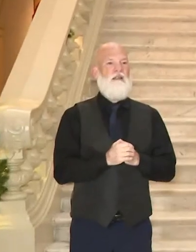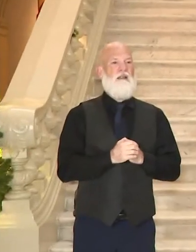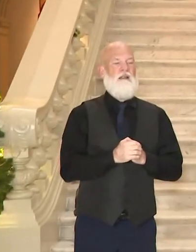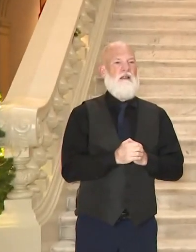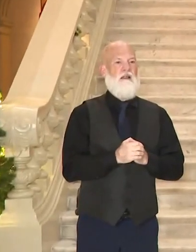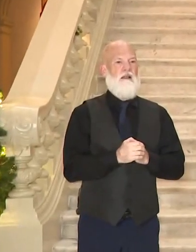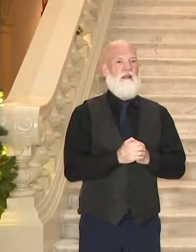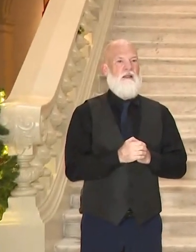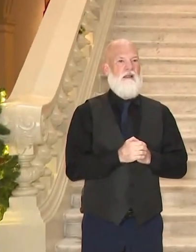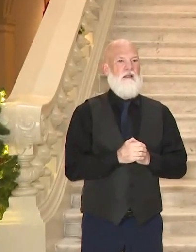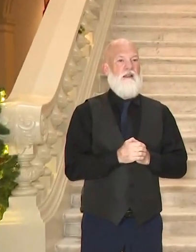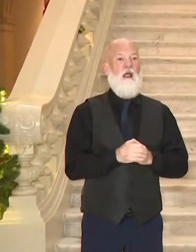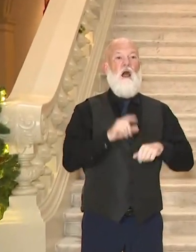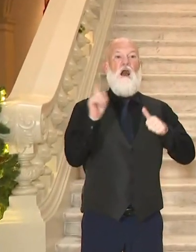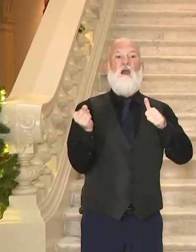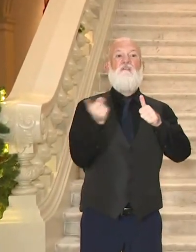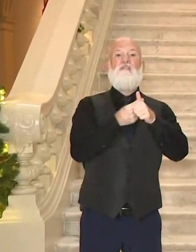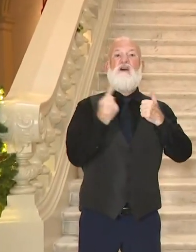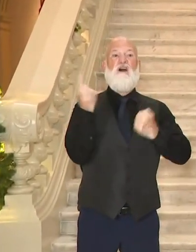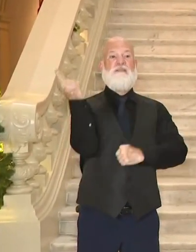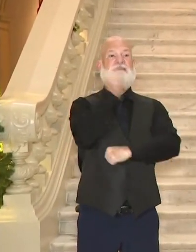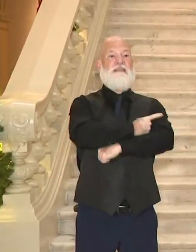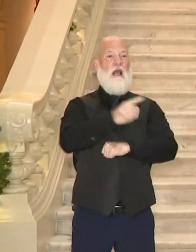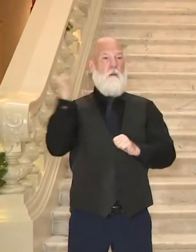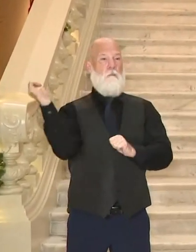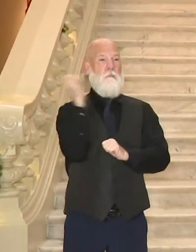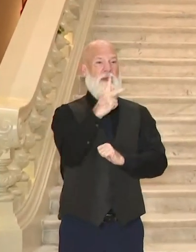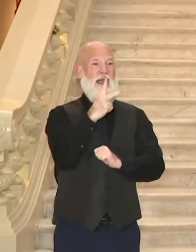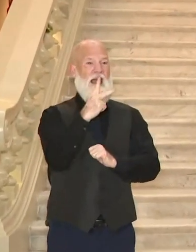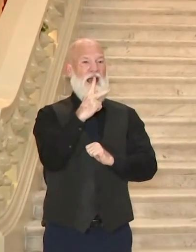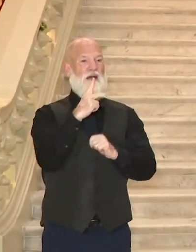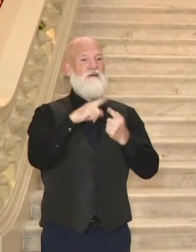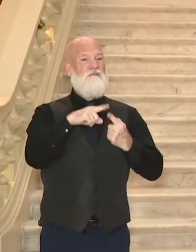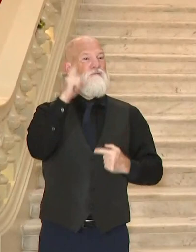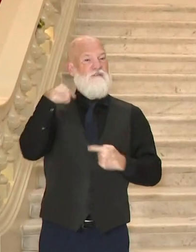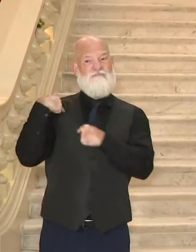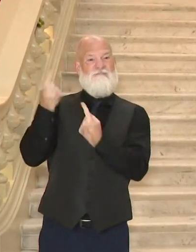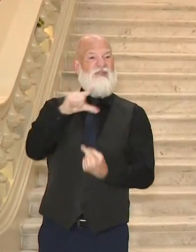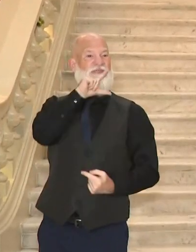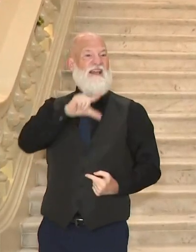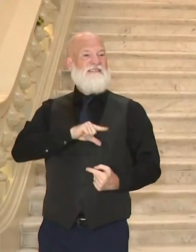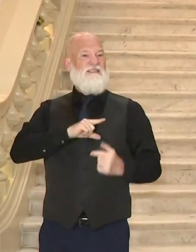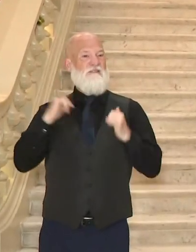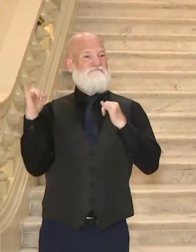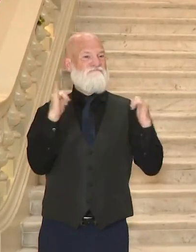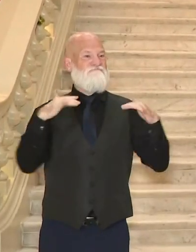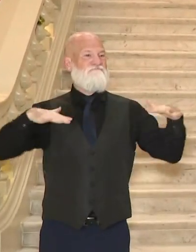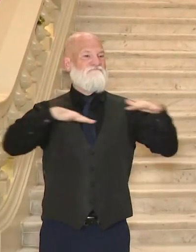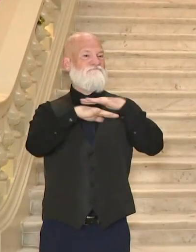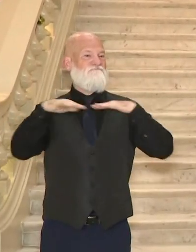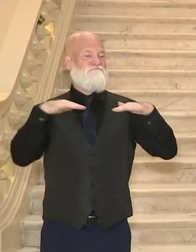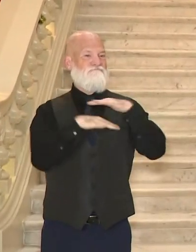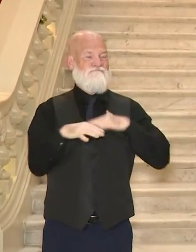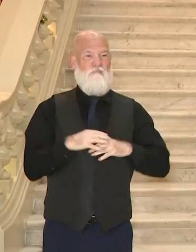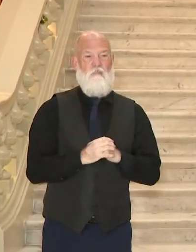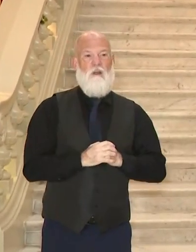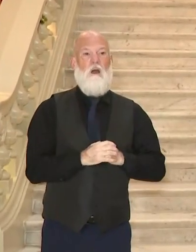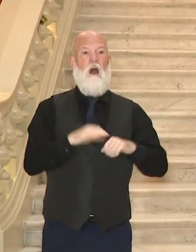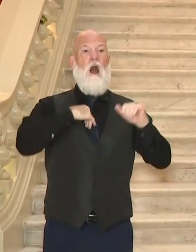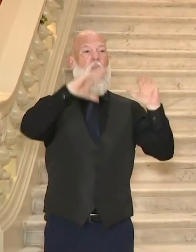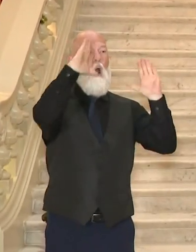First day back from Thanksgiving, so I hope everyone had a good Thanksgiving weekend.